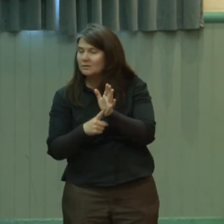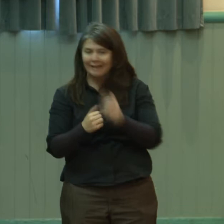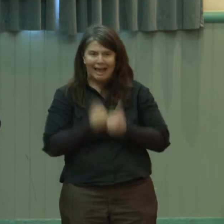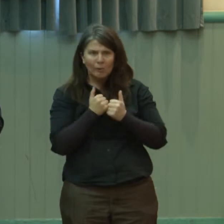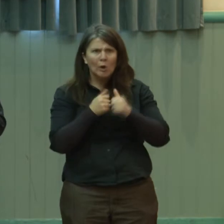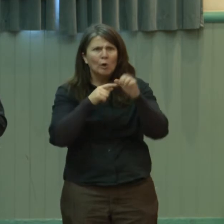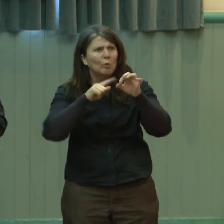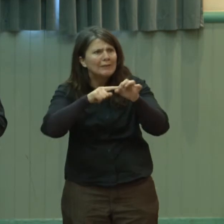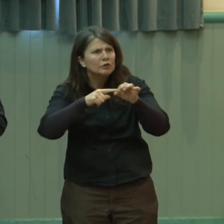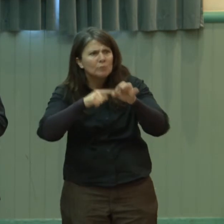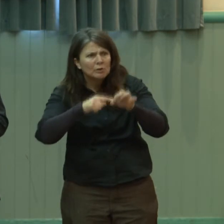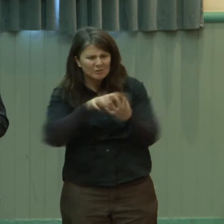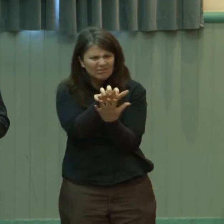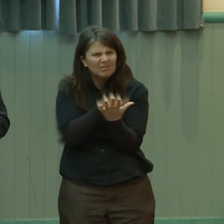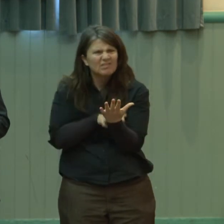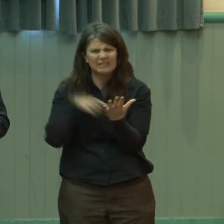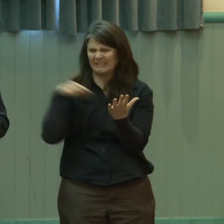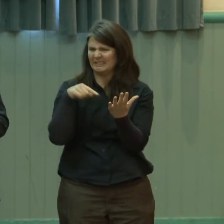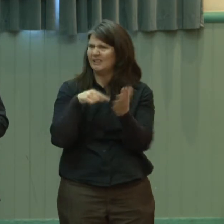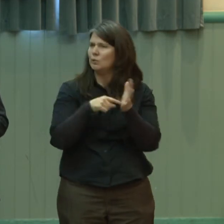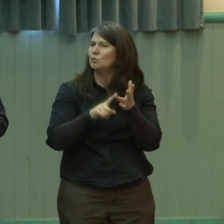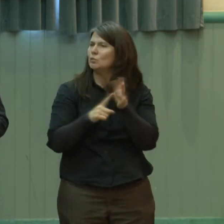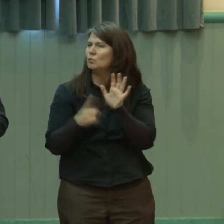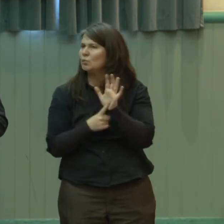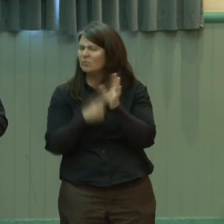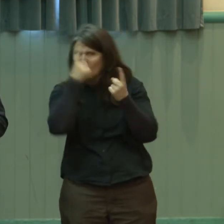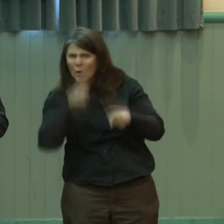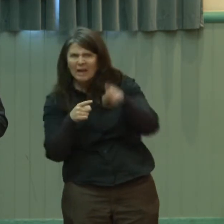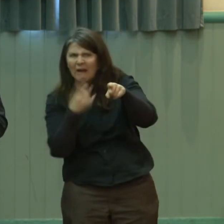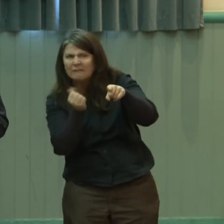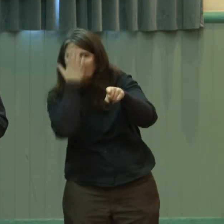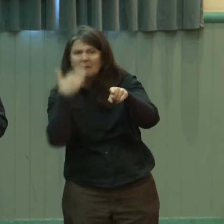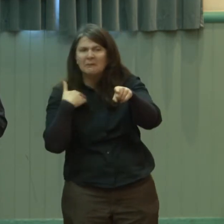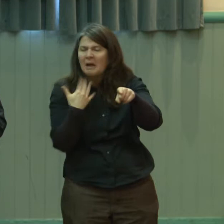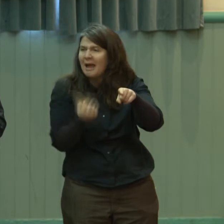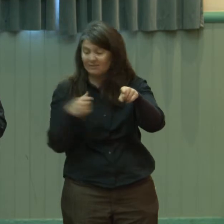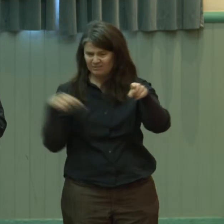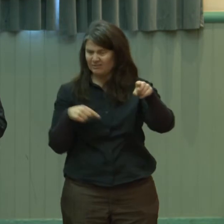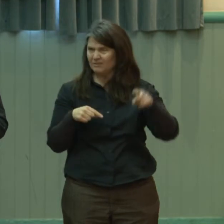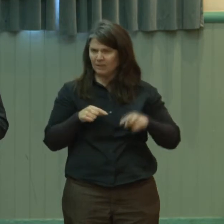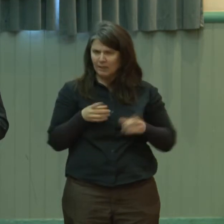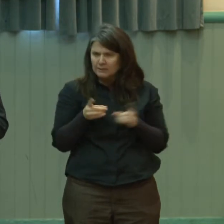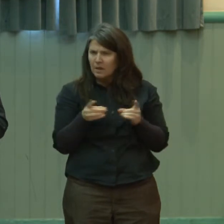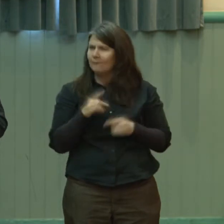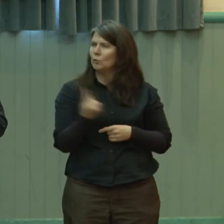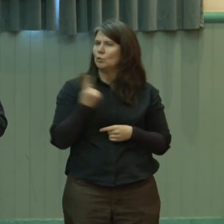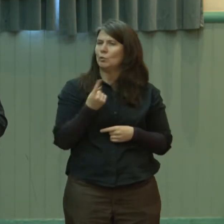use for working it out have been developed for hearing children. So it is a bit